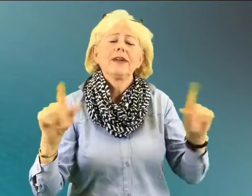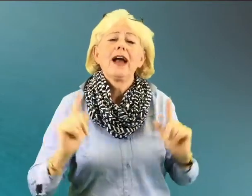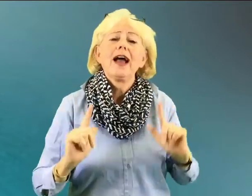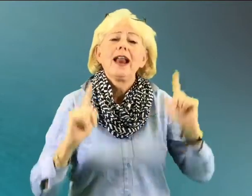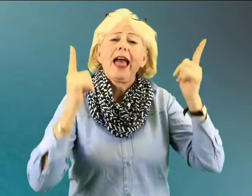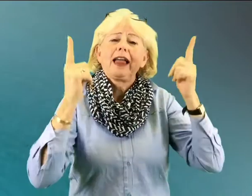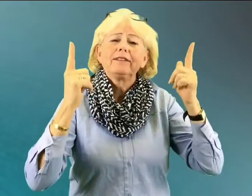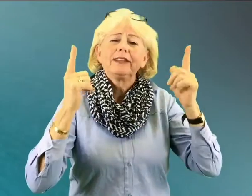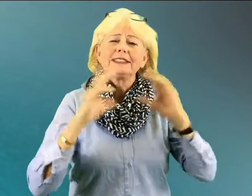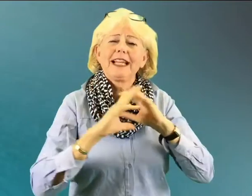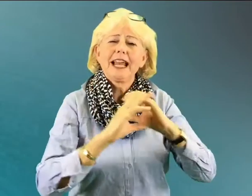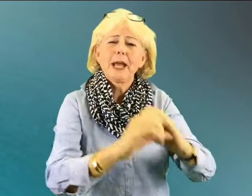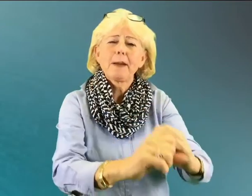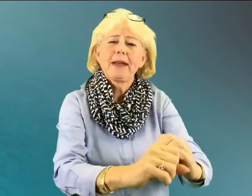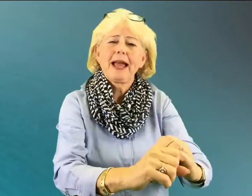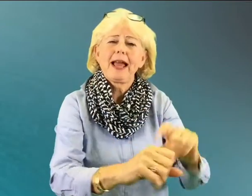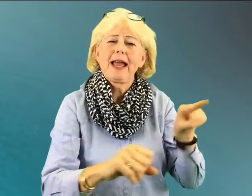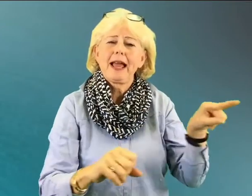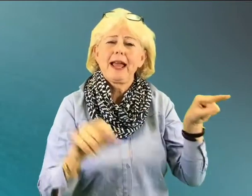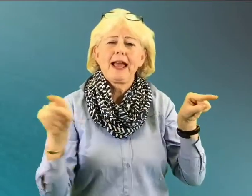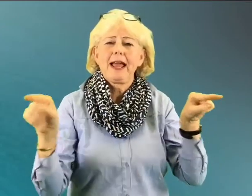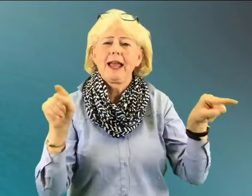Great. Thank